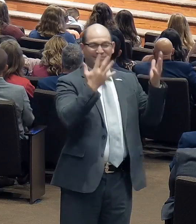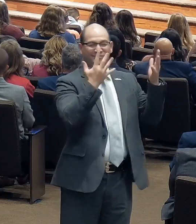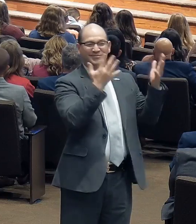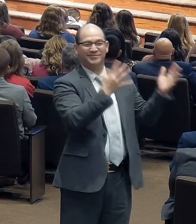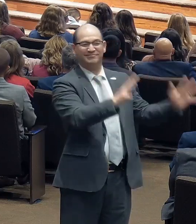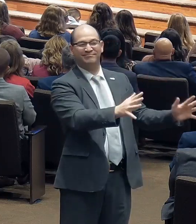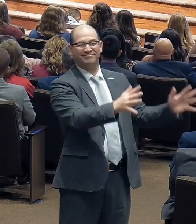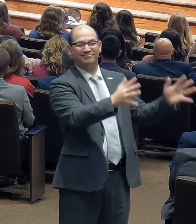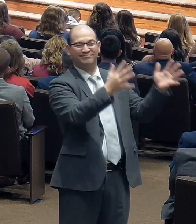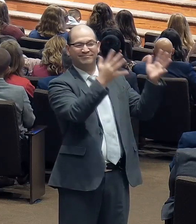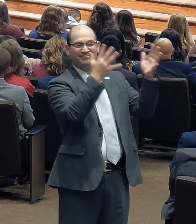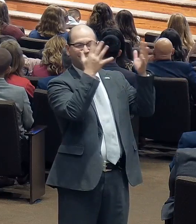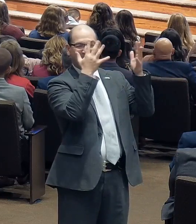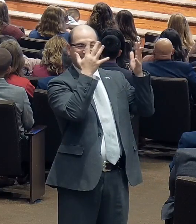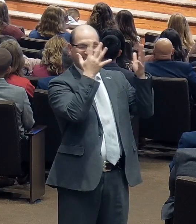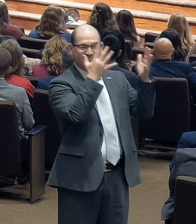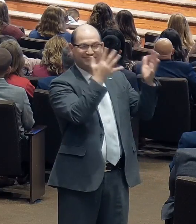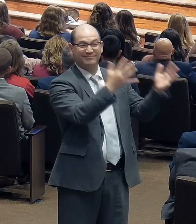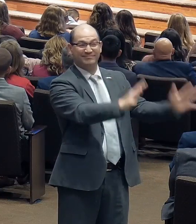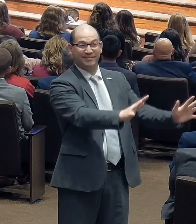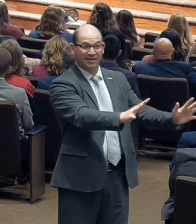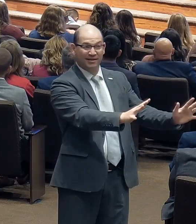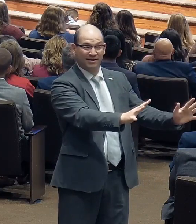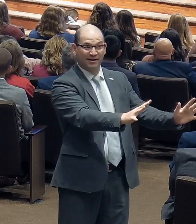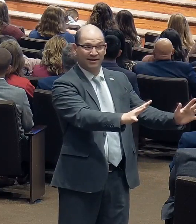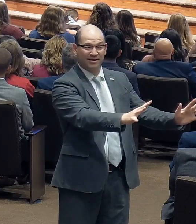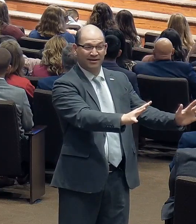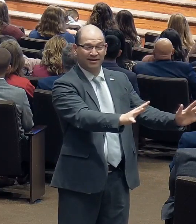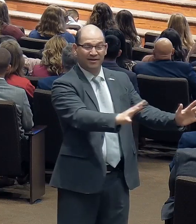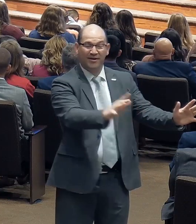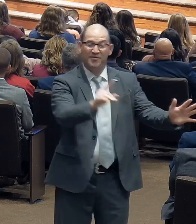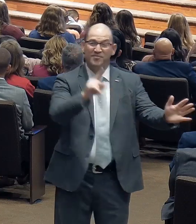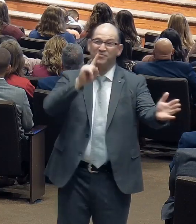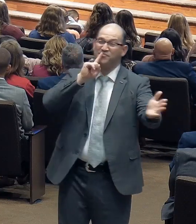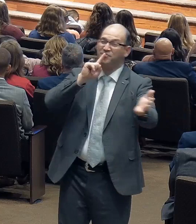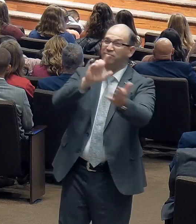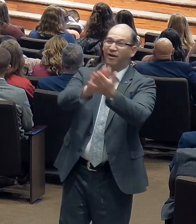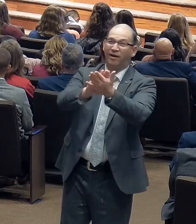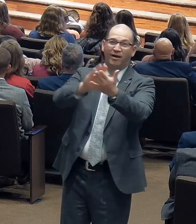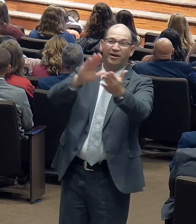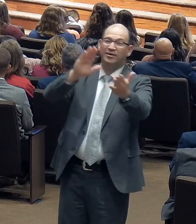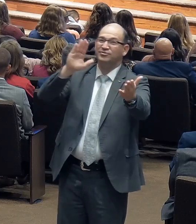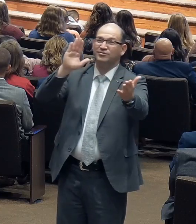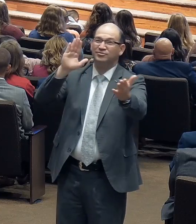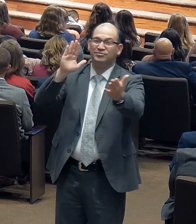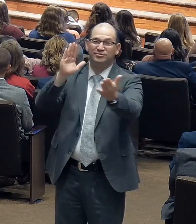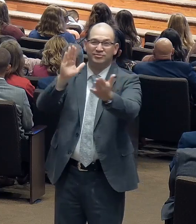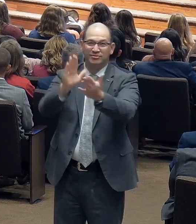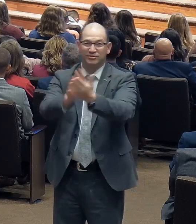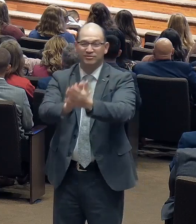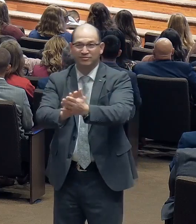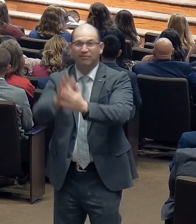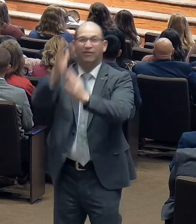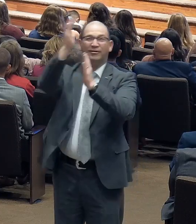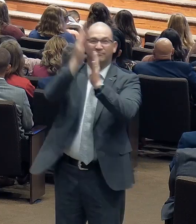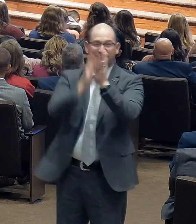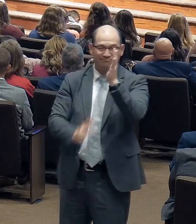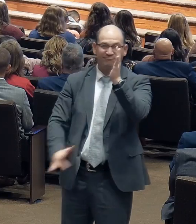again. And praises to the